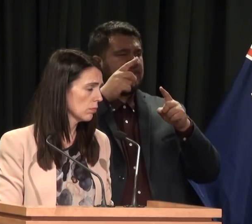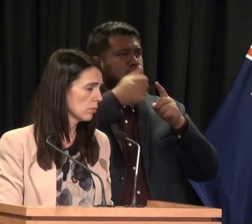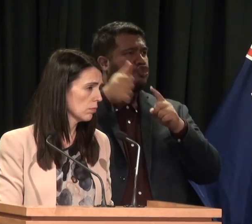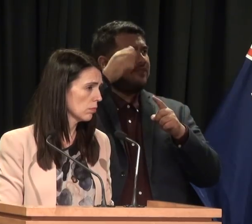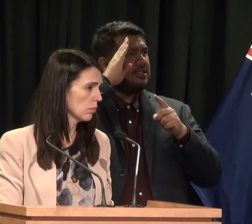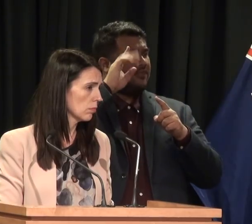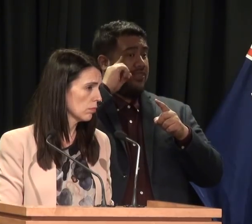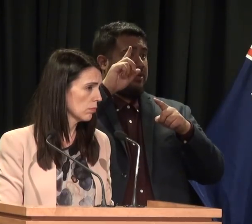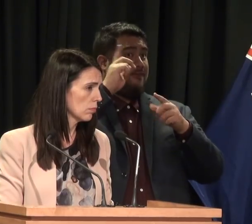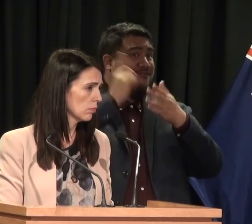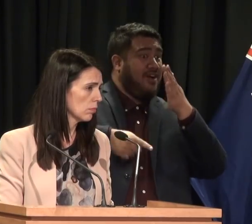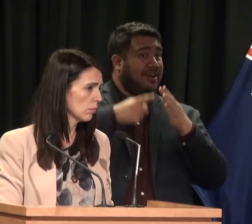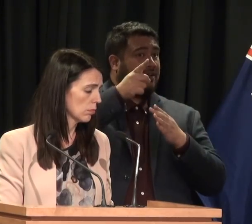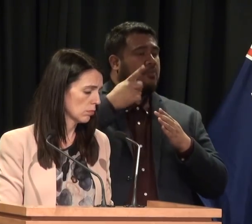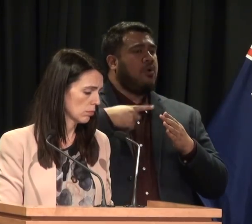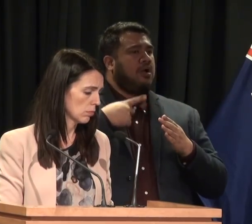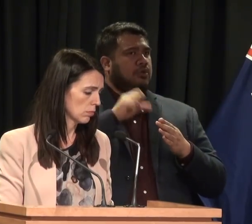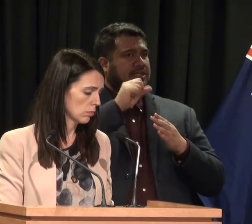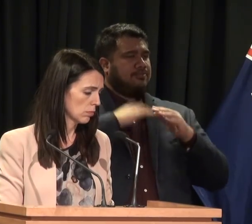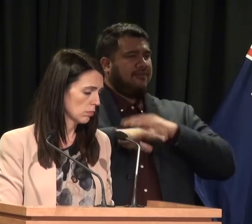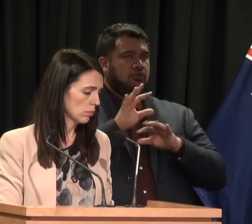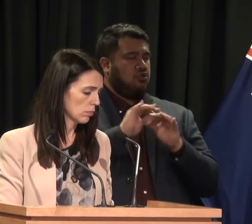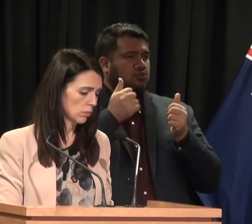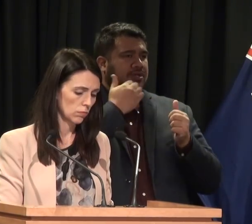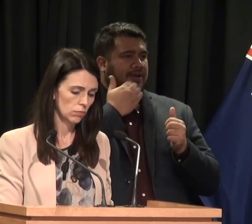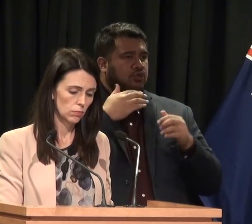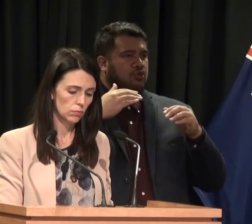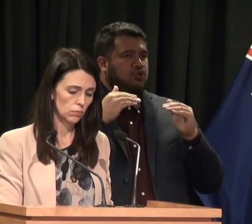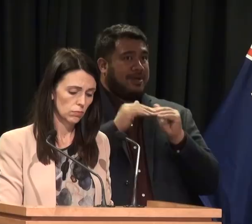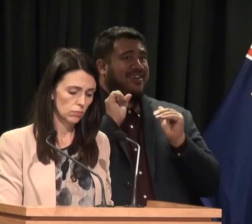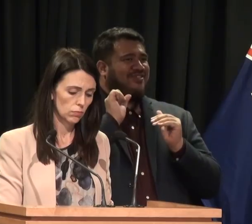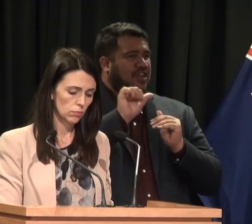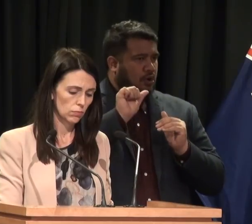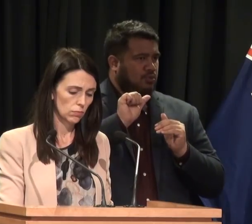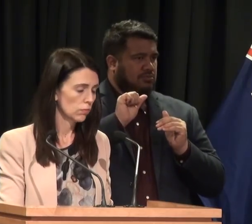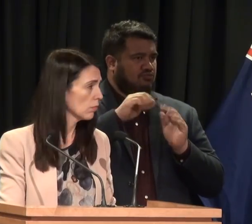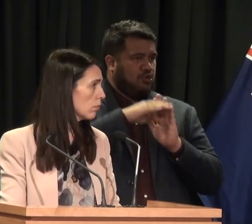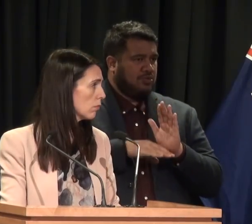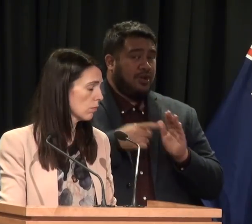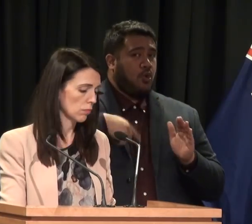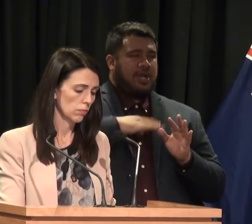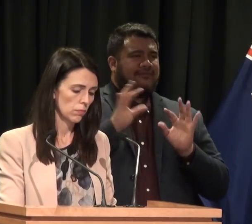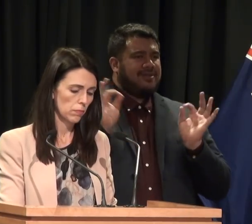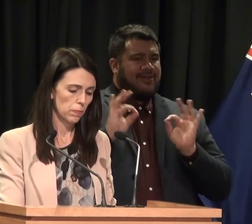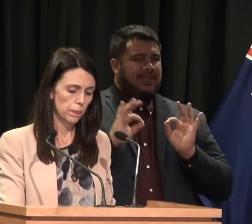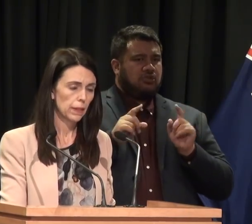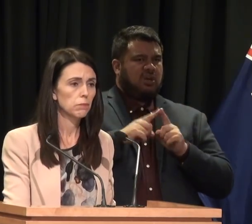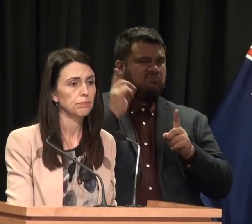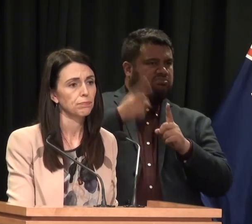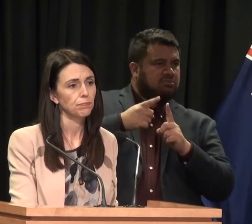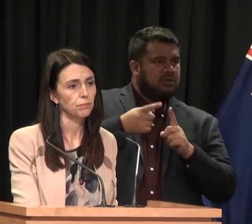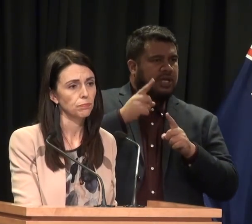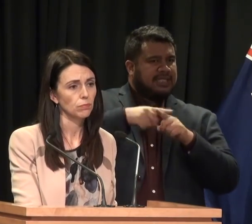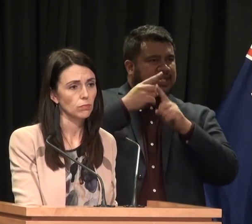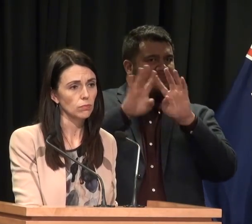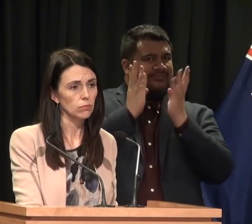when conduct did not meet the standards of their accountability regime. We do not currently have something like that in New Zealand.